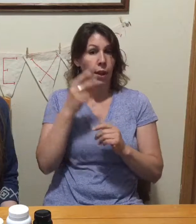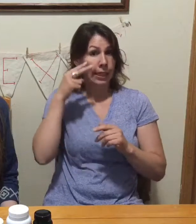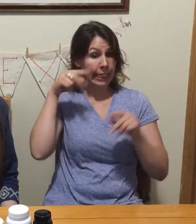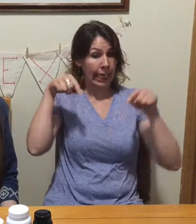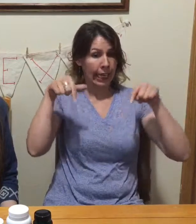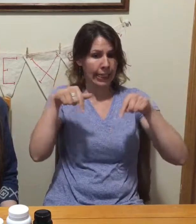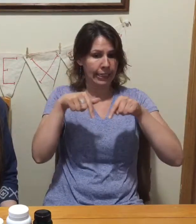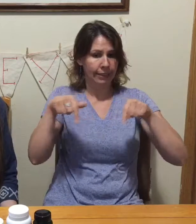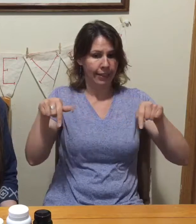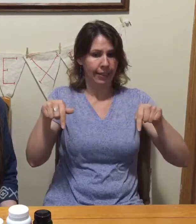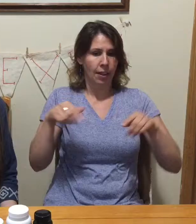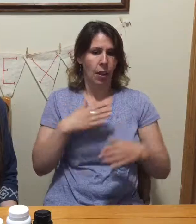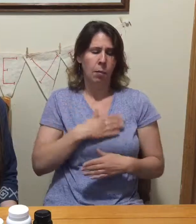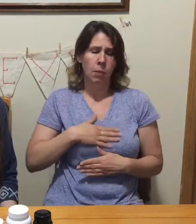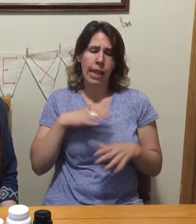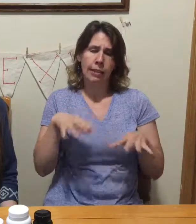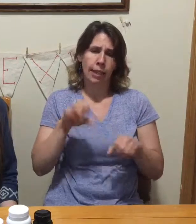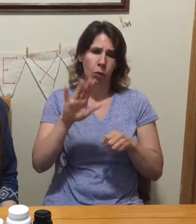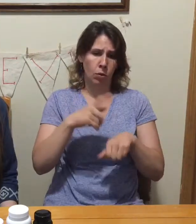So take some time and check those out.